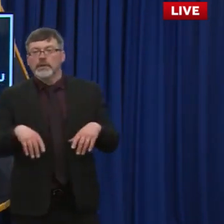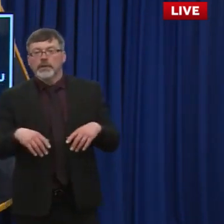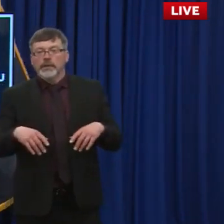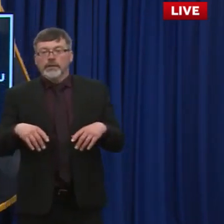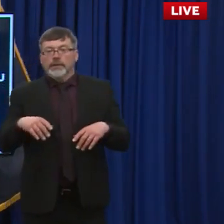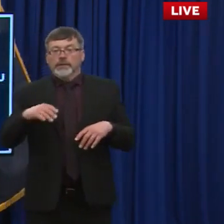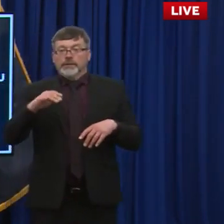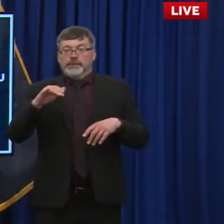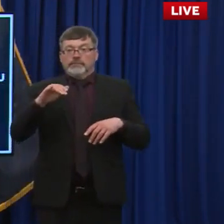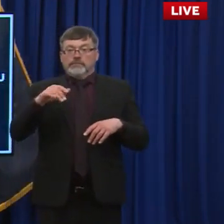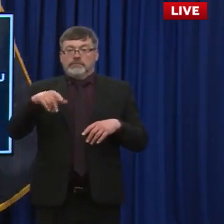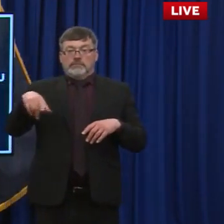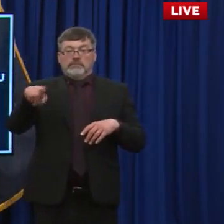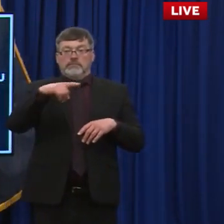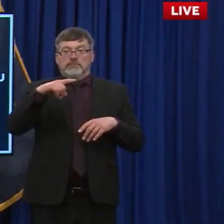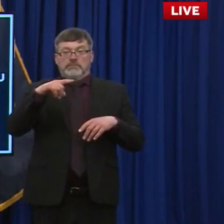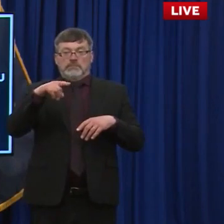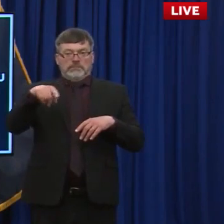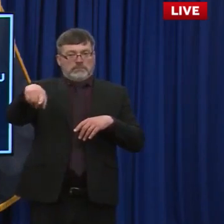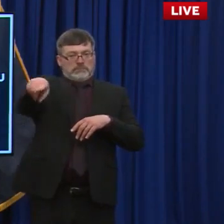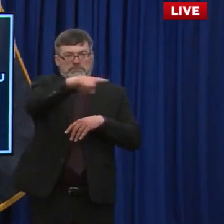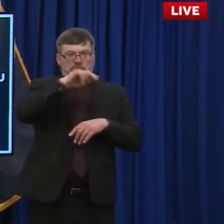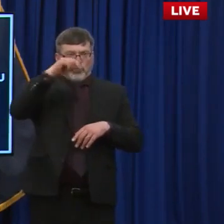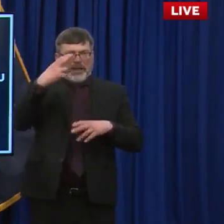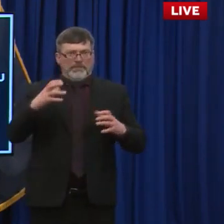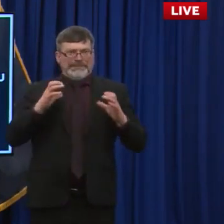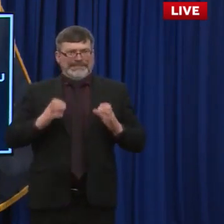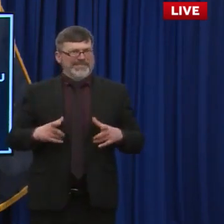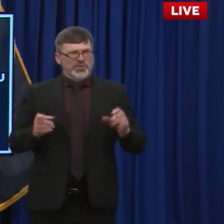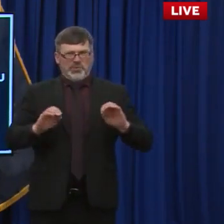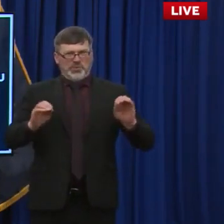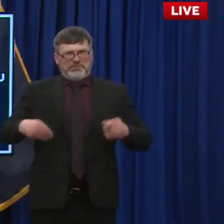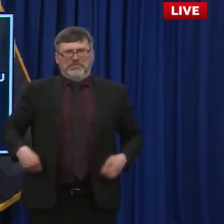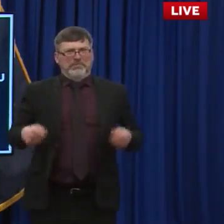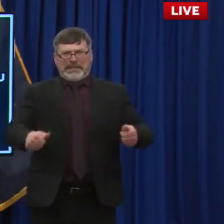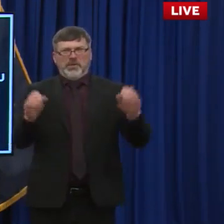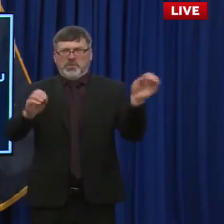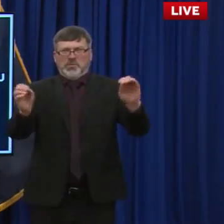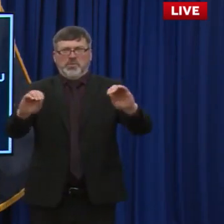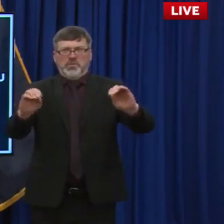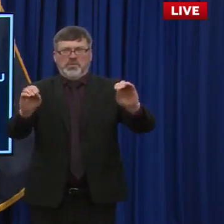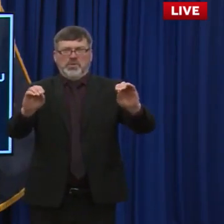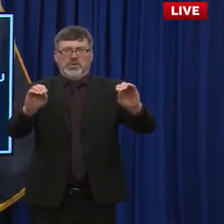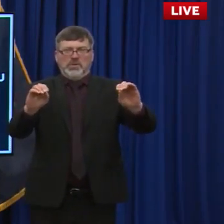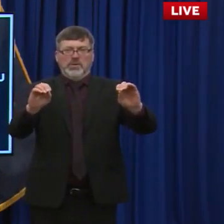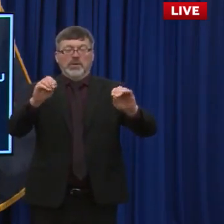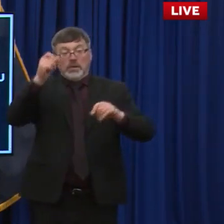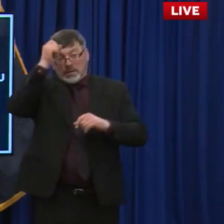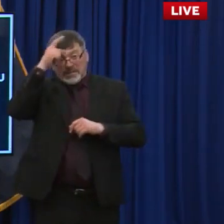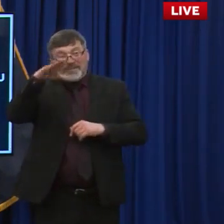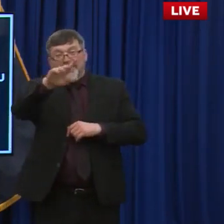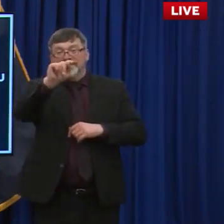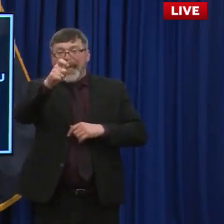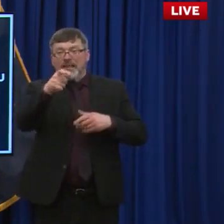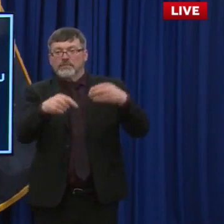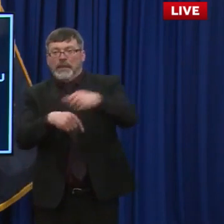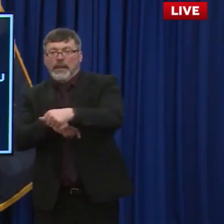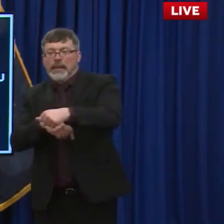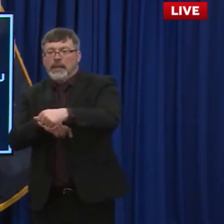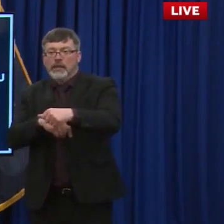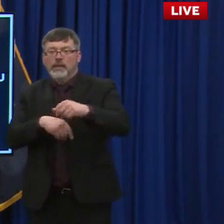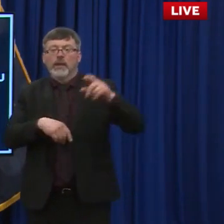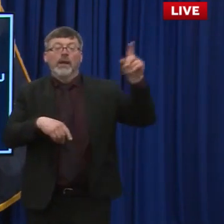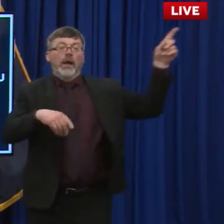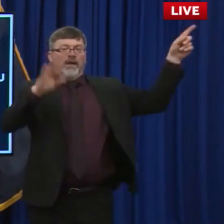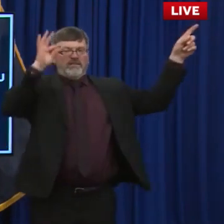have to pay for vaccines. The citizens, I mean, other than through the tax dollars, but the federal government is providing the vaccines and providing all the